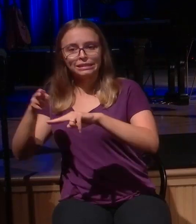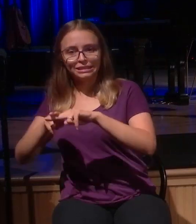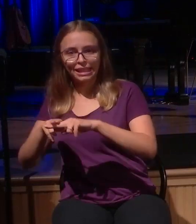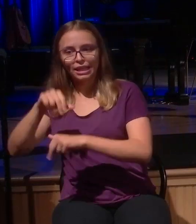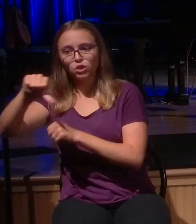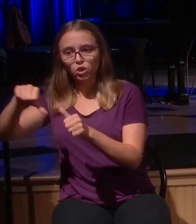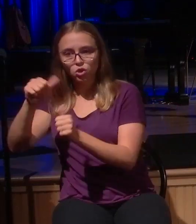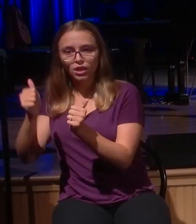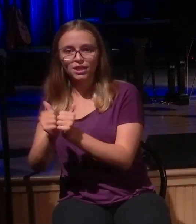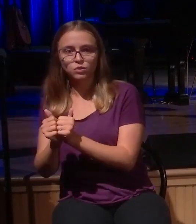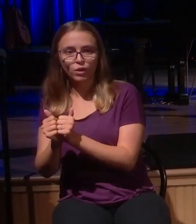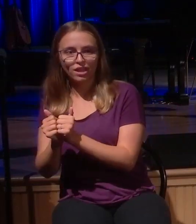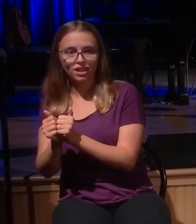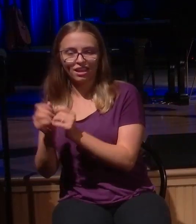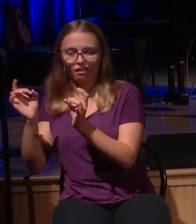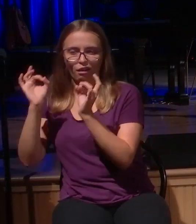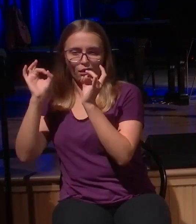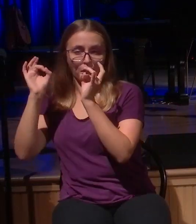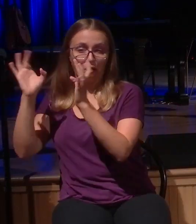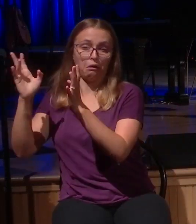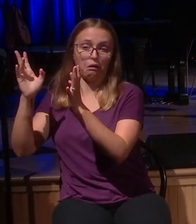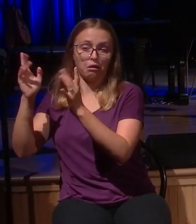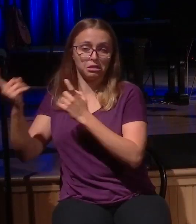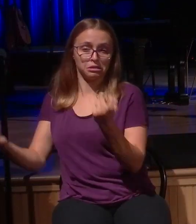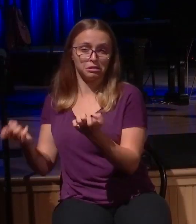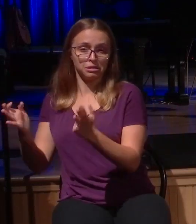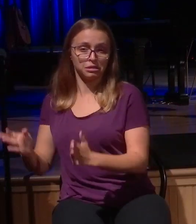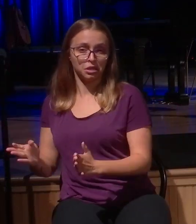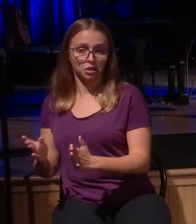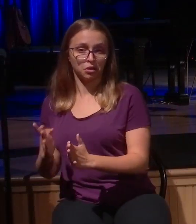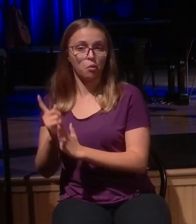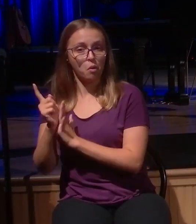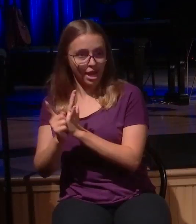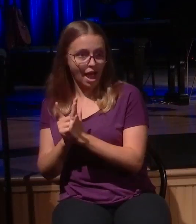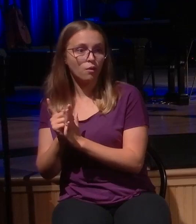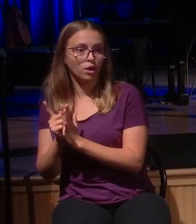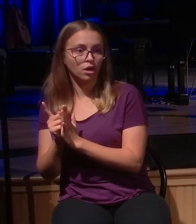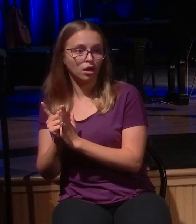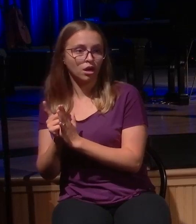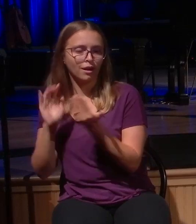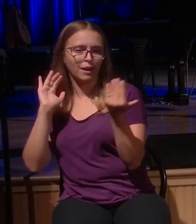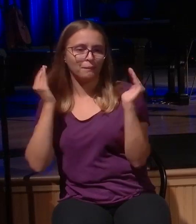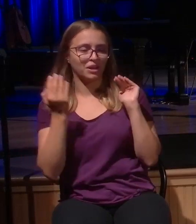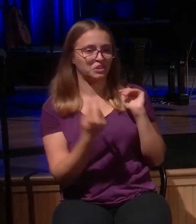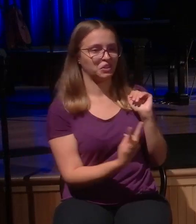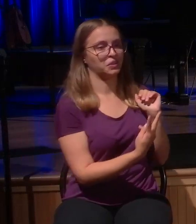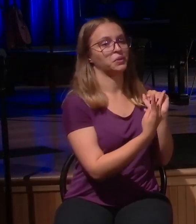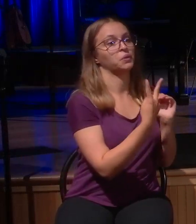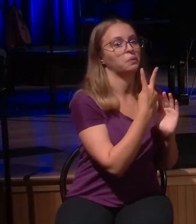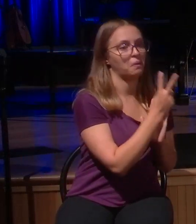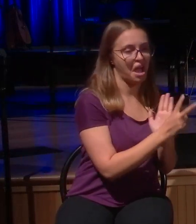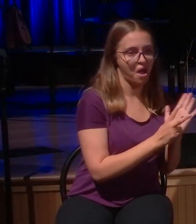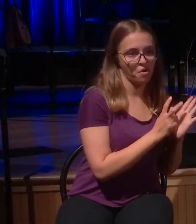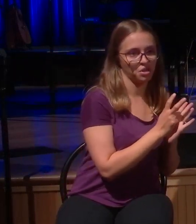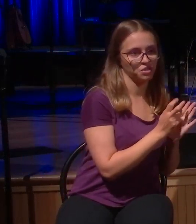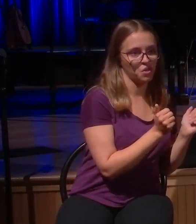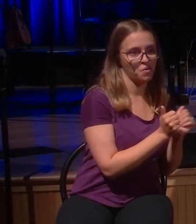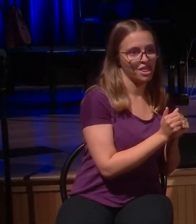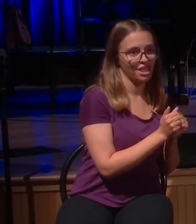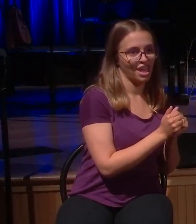yeah, I mean, there's some rough around the edges moments, but I can tell you, though they appear to be furthest from the kingdom, indeed there's